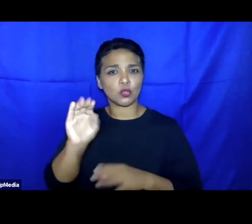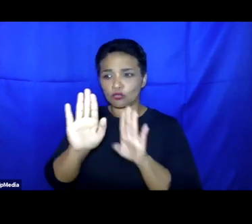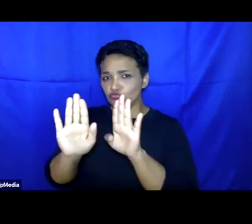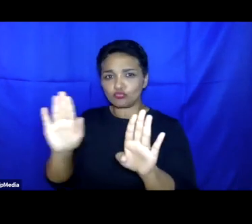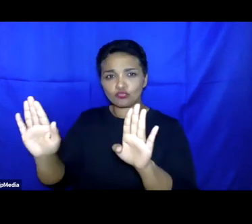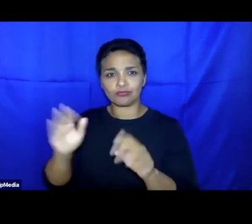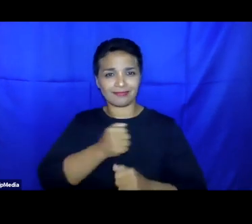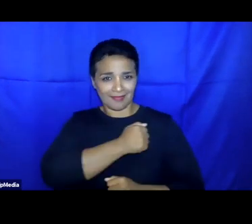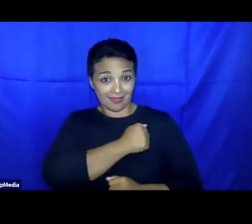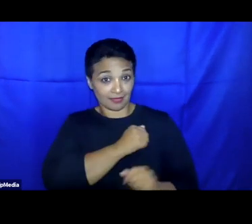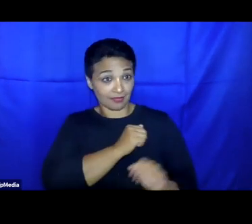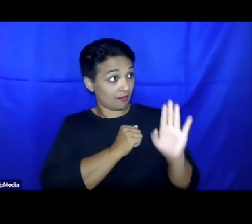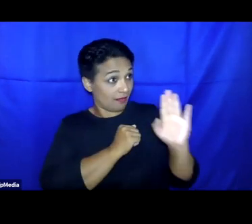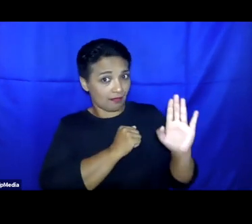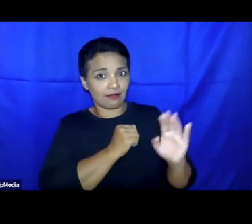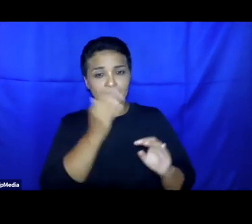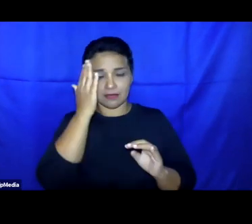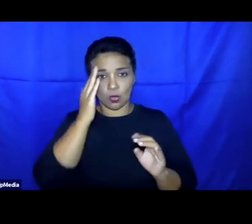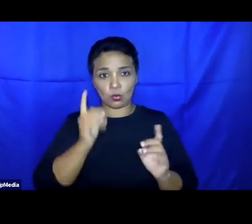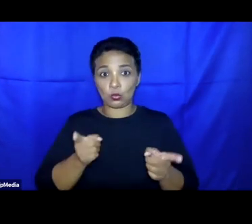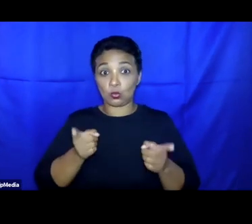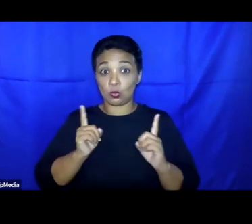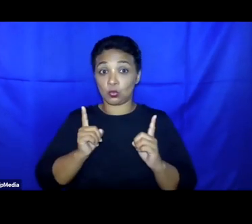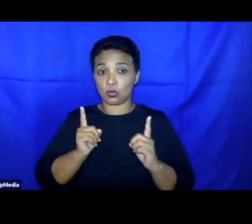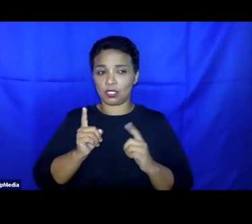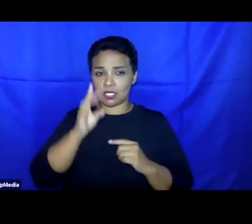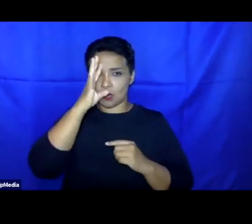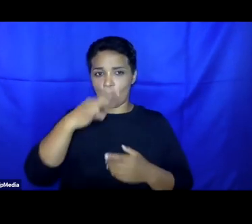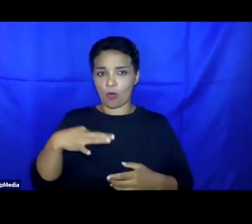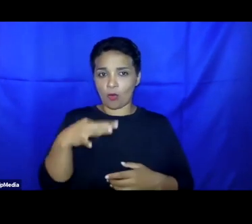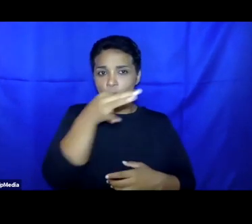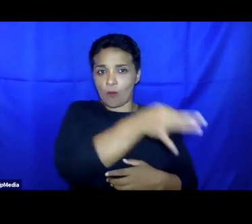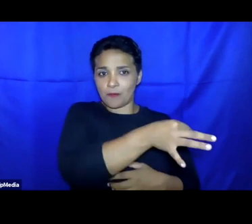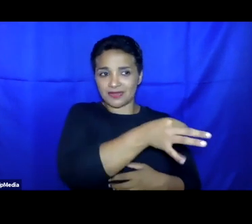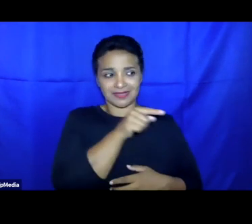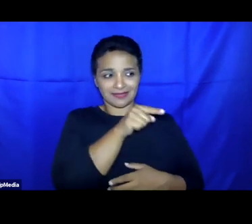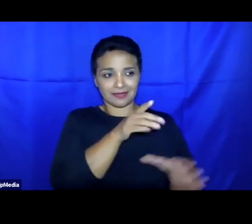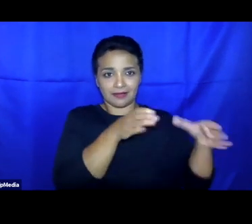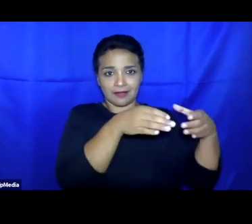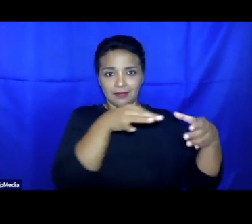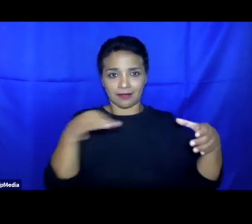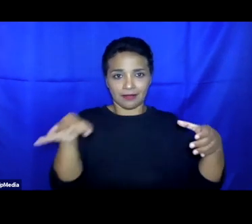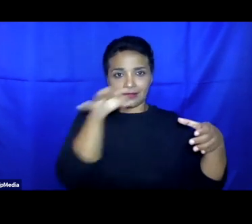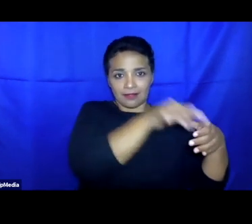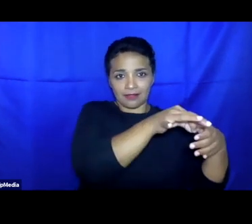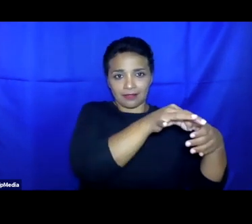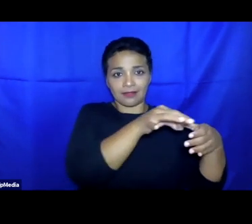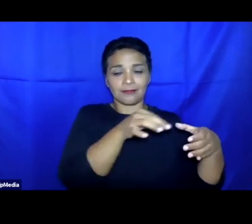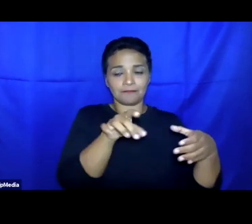the real danger of co-optation when you are called upon or you are, in quotes, consulted on